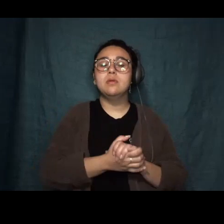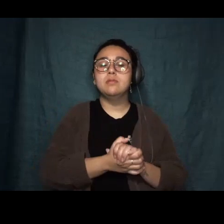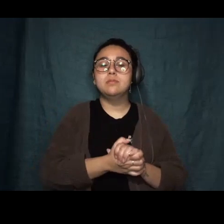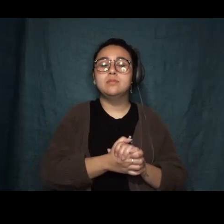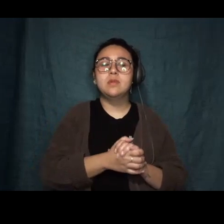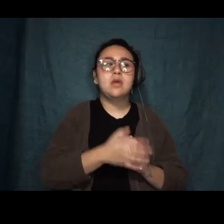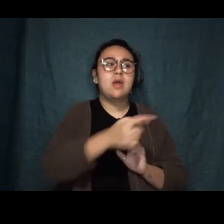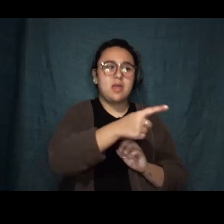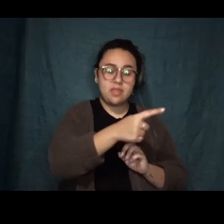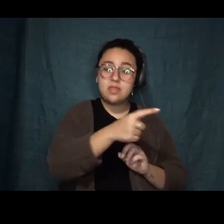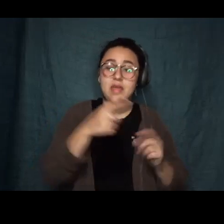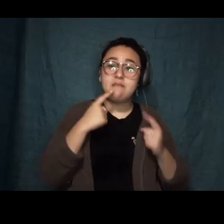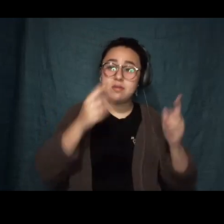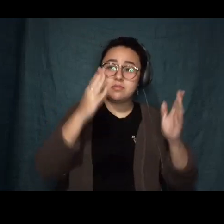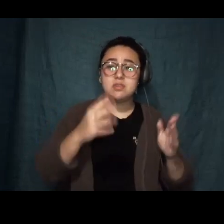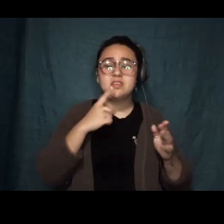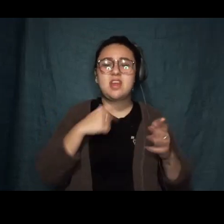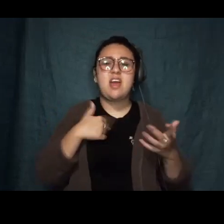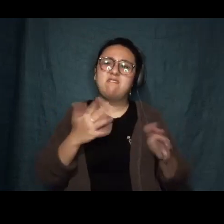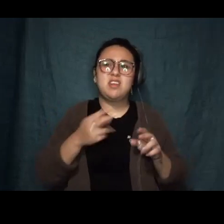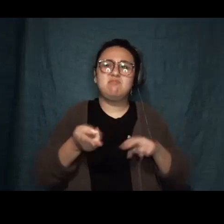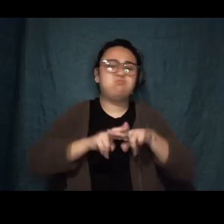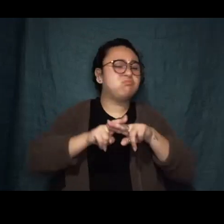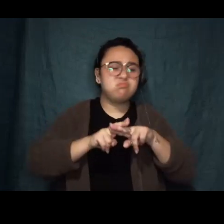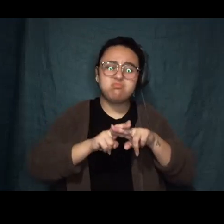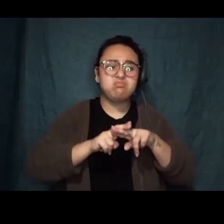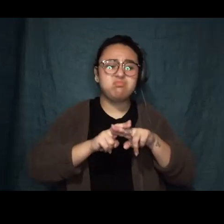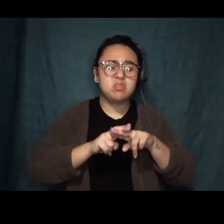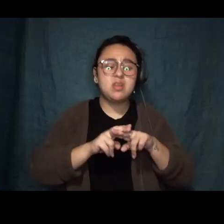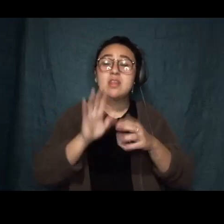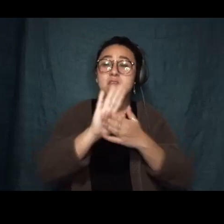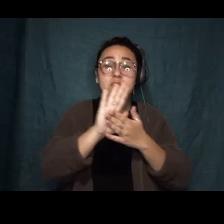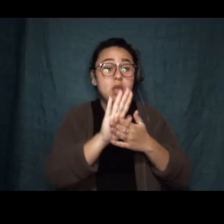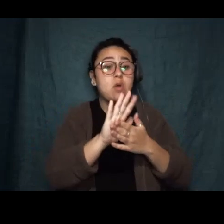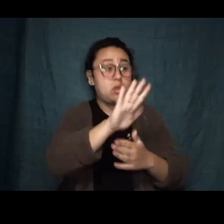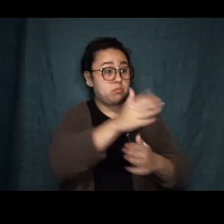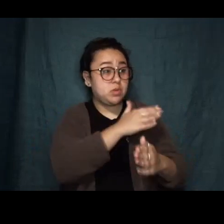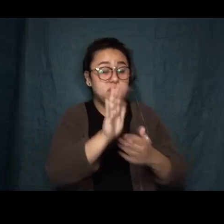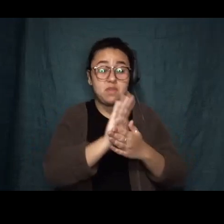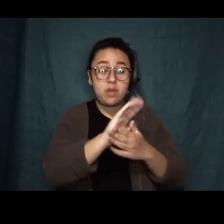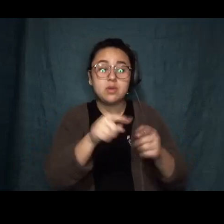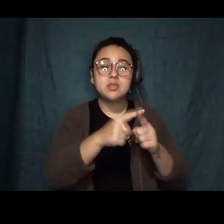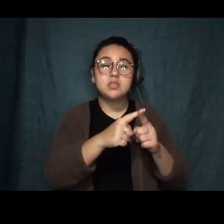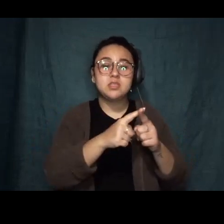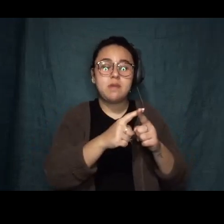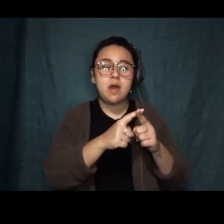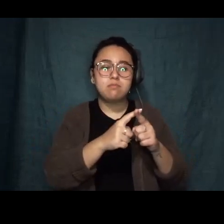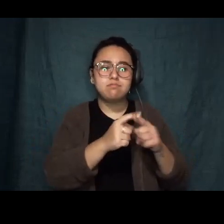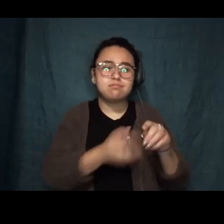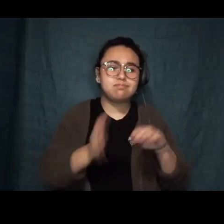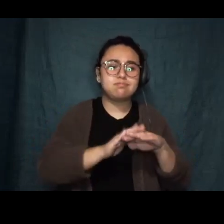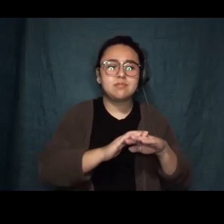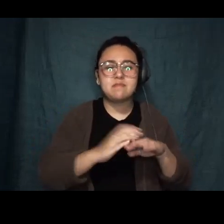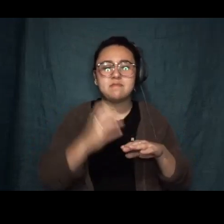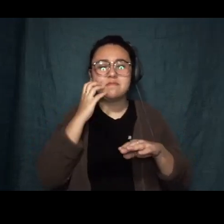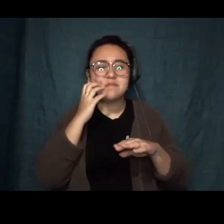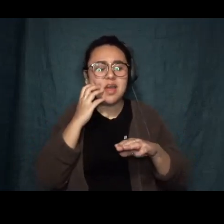monster in recent photos. The video was about letting herself go, appearing on screen green and fat and nearly naked. The pop star